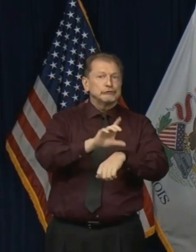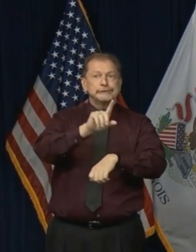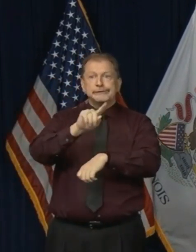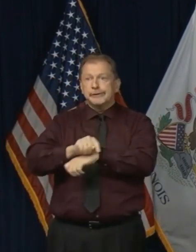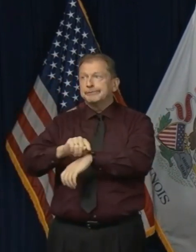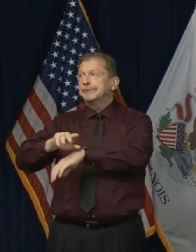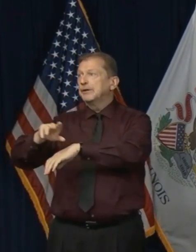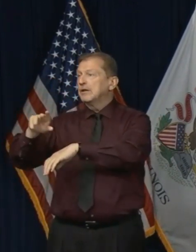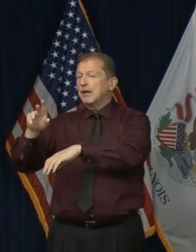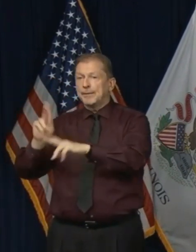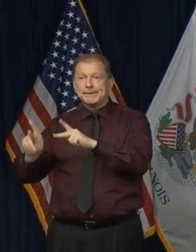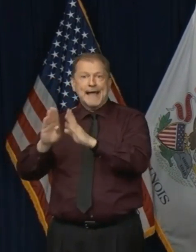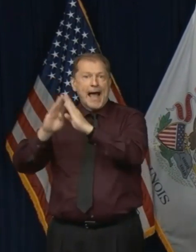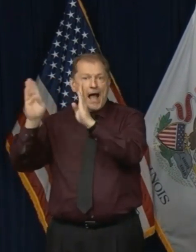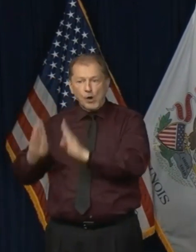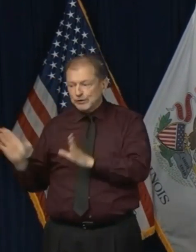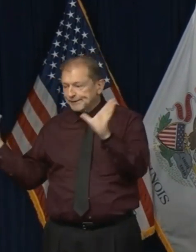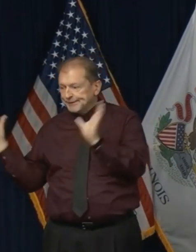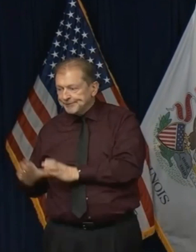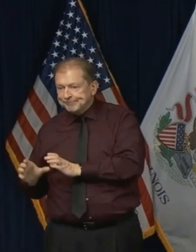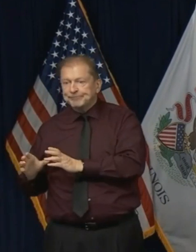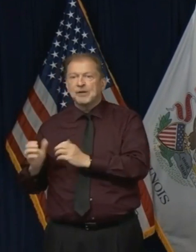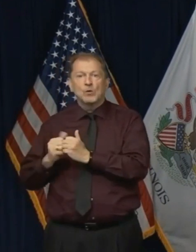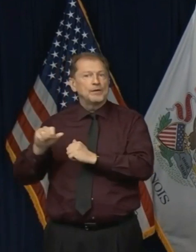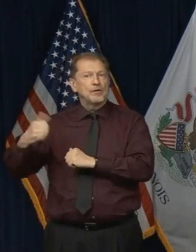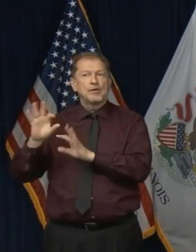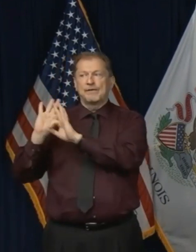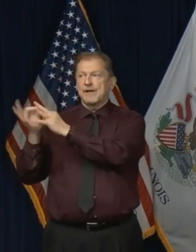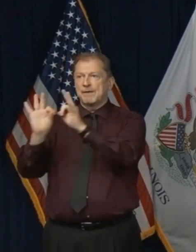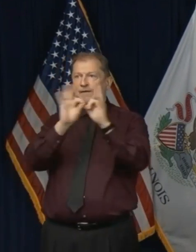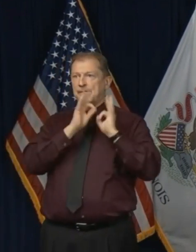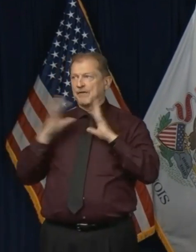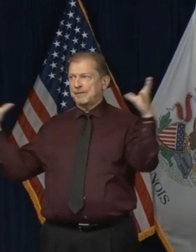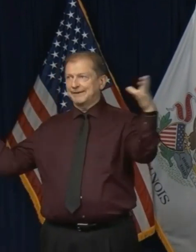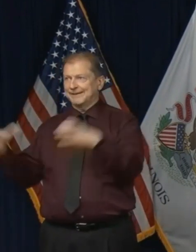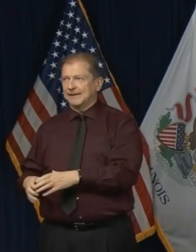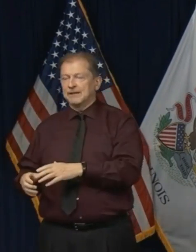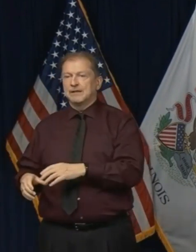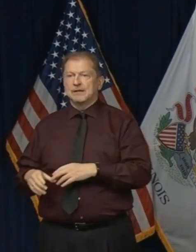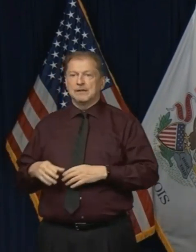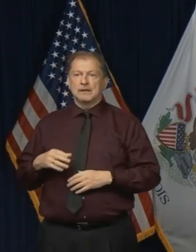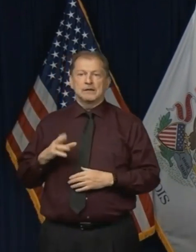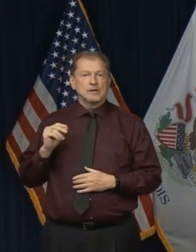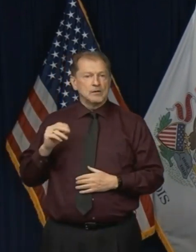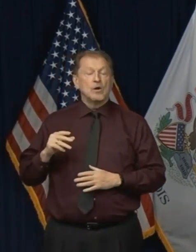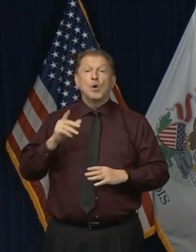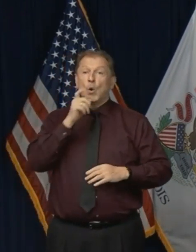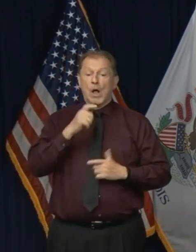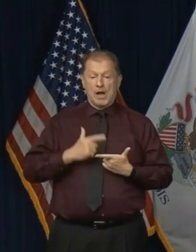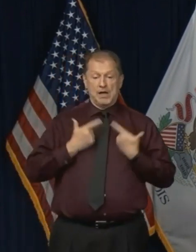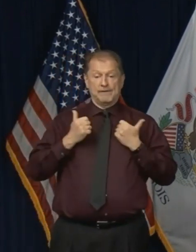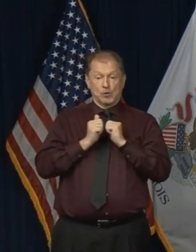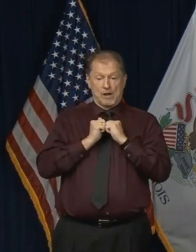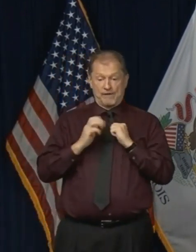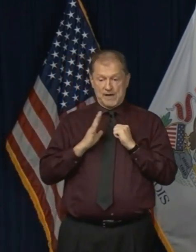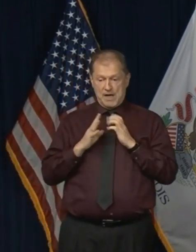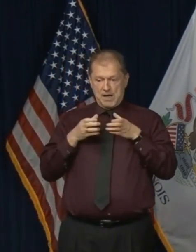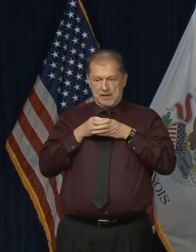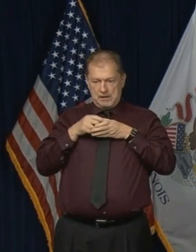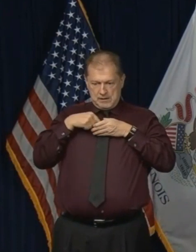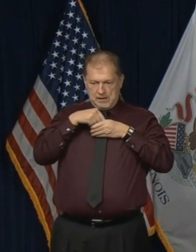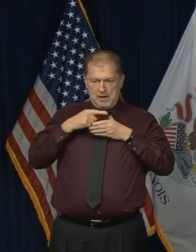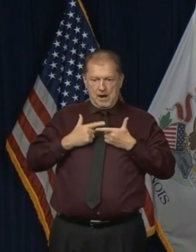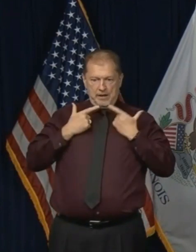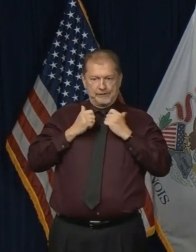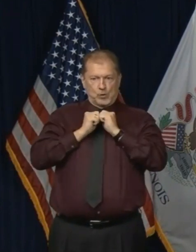in somebody's home with, um, you know, with other families or even with your family if they don't live with you. Um, it's, we've